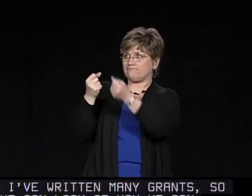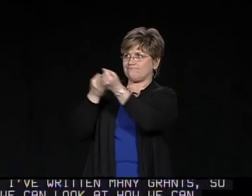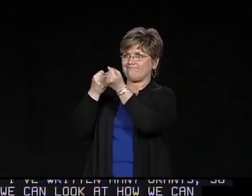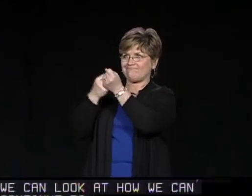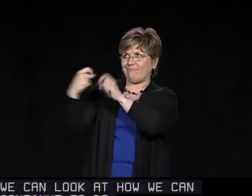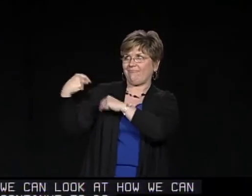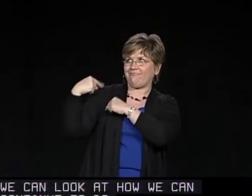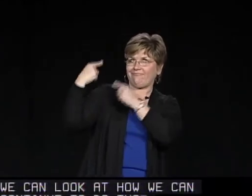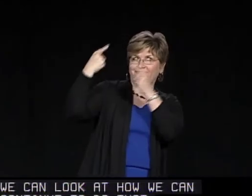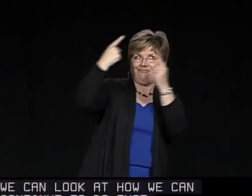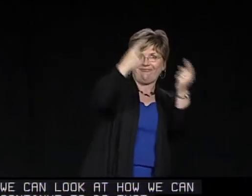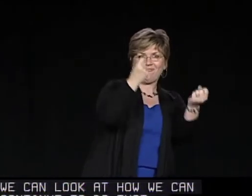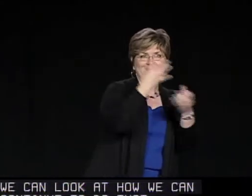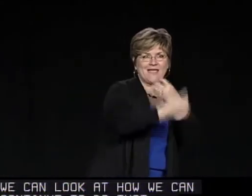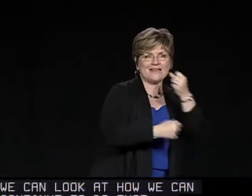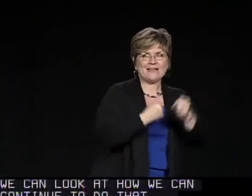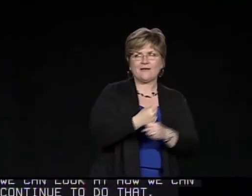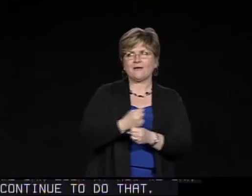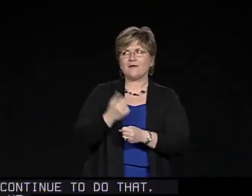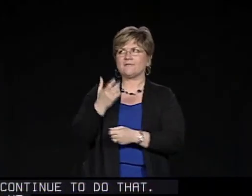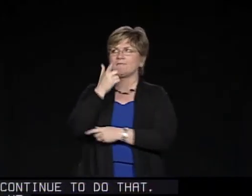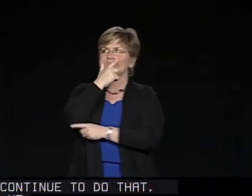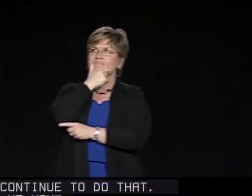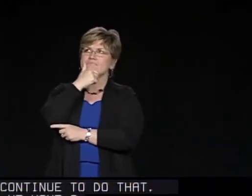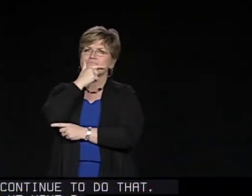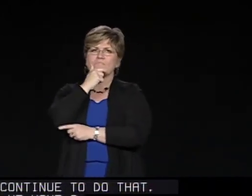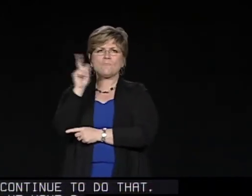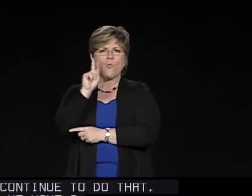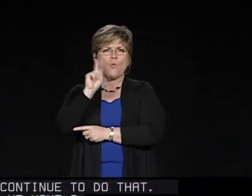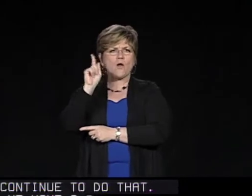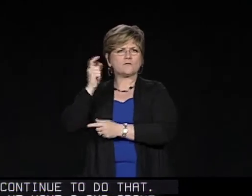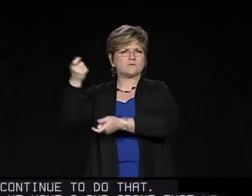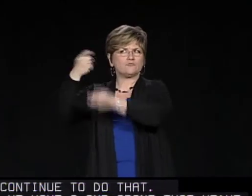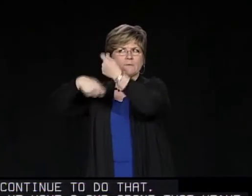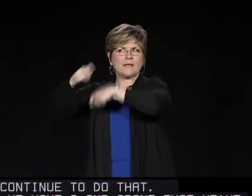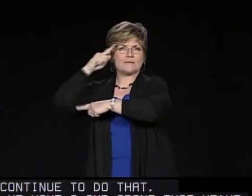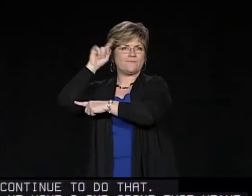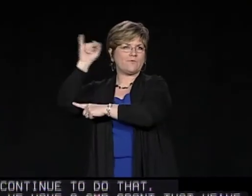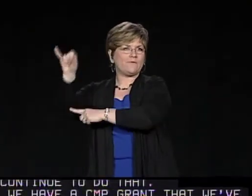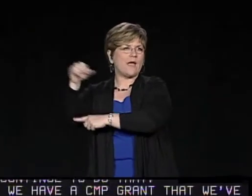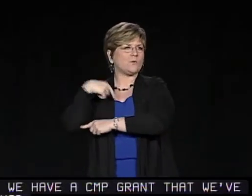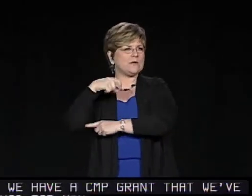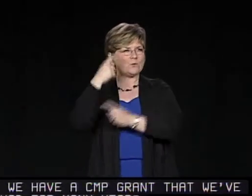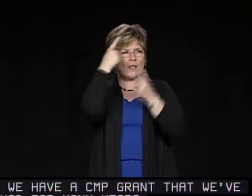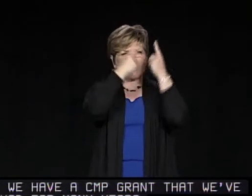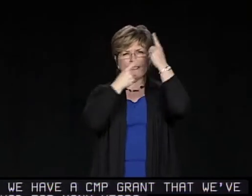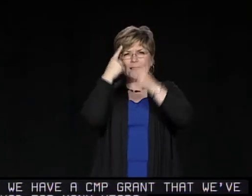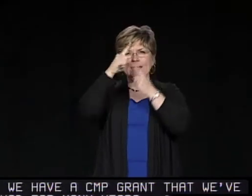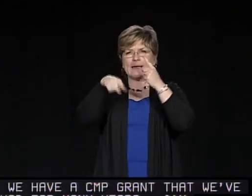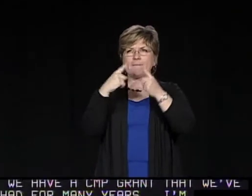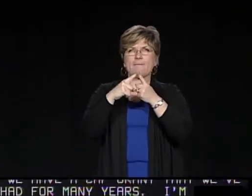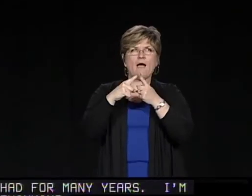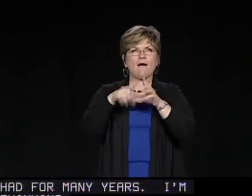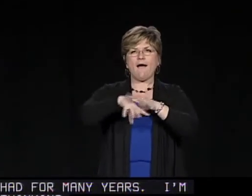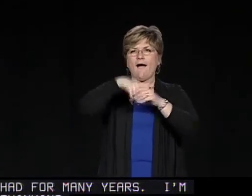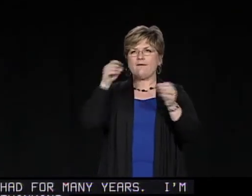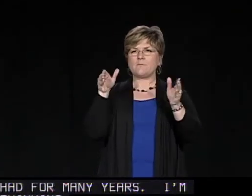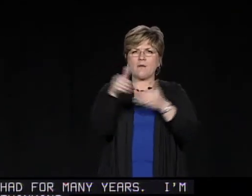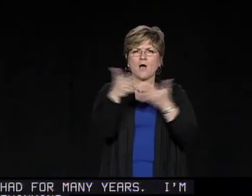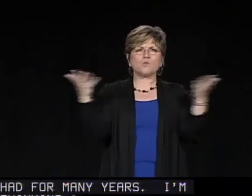We have a CMP grant that we've had for many years. And I'm thinking, is it time for a change with